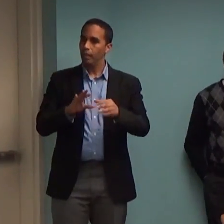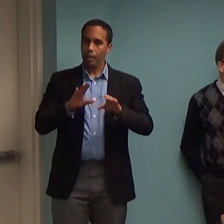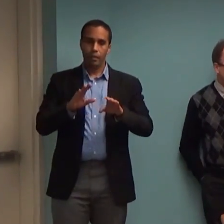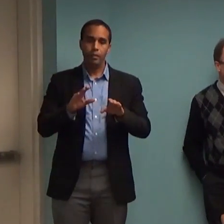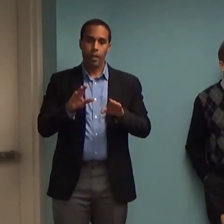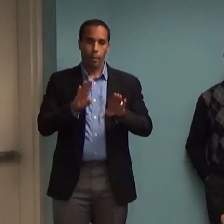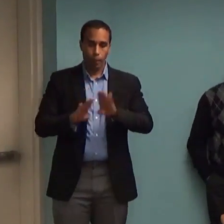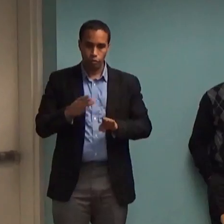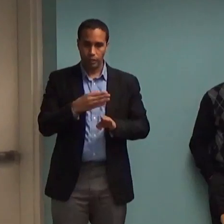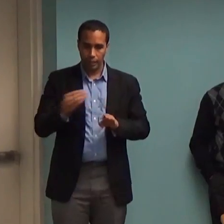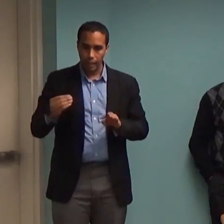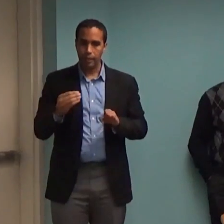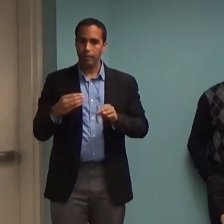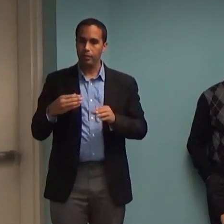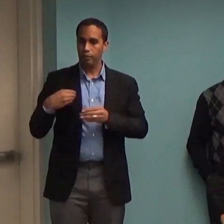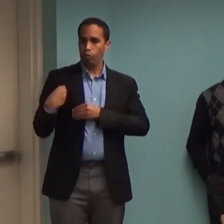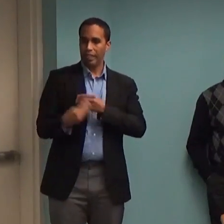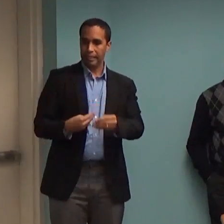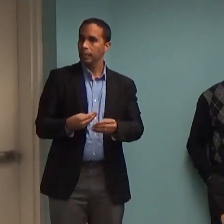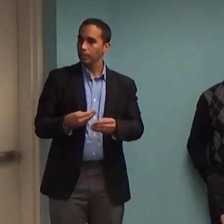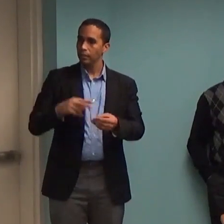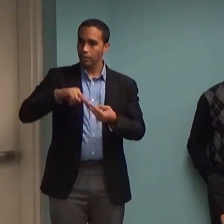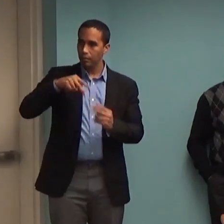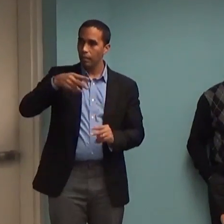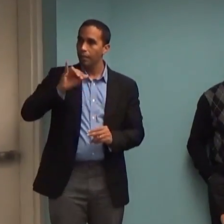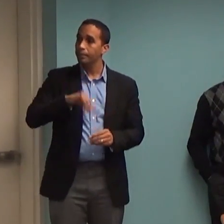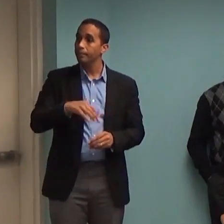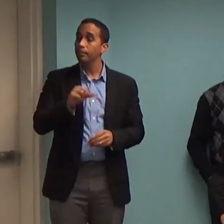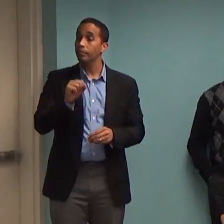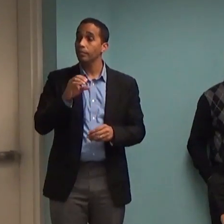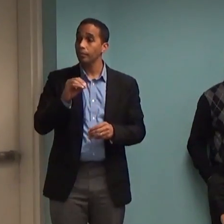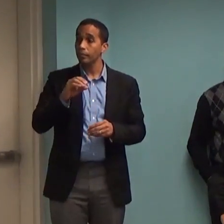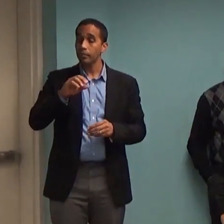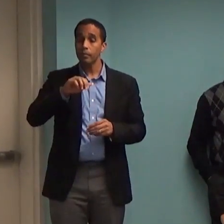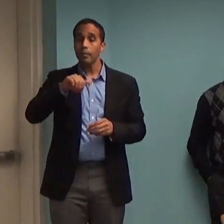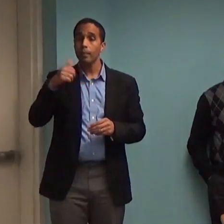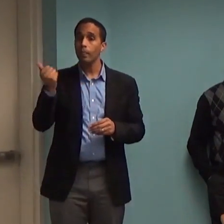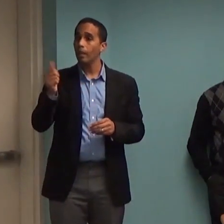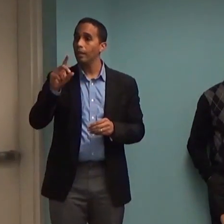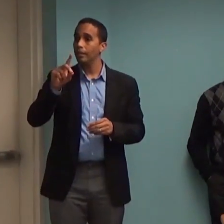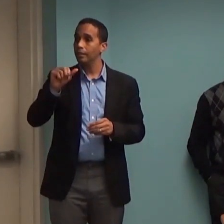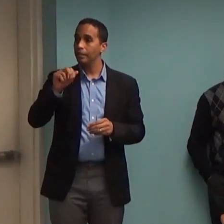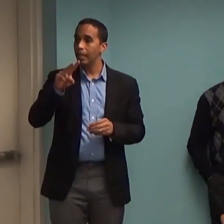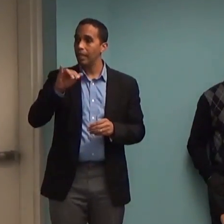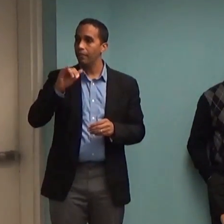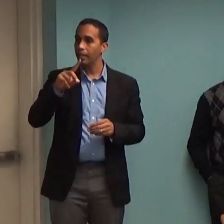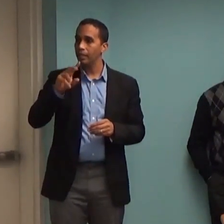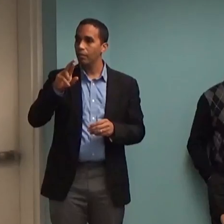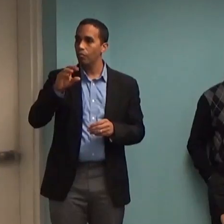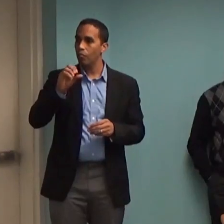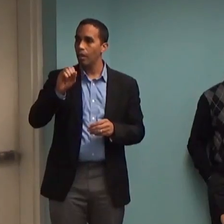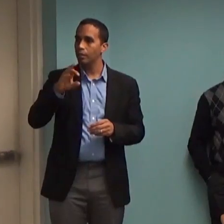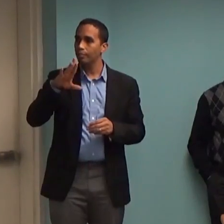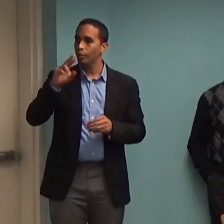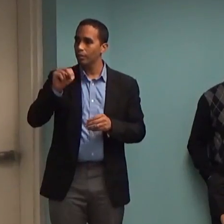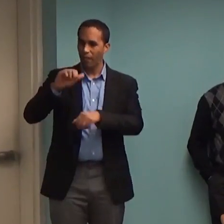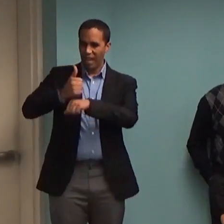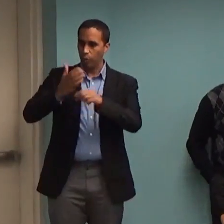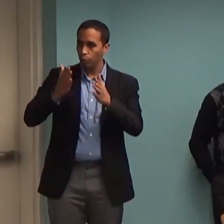the support was. So David Rossman, who's our founder and couldn't be here, said, we should bring him in and give a talk in Brooklyn. So that's